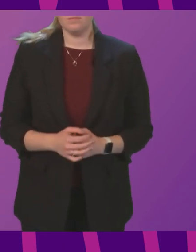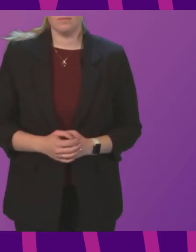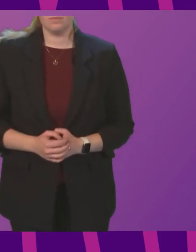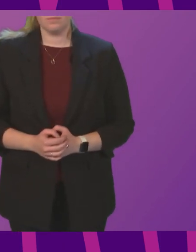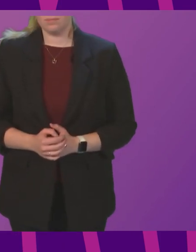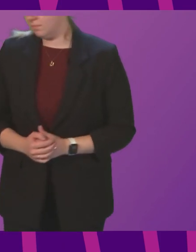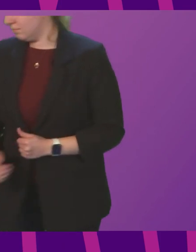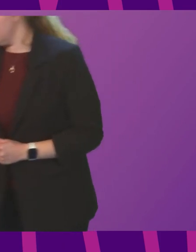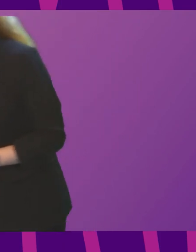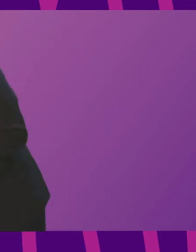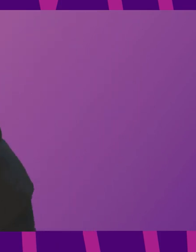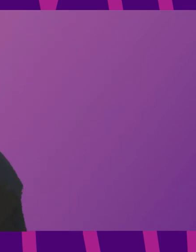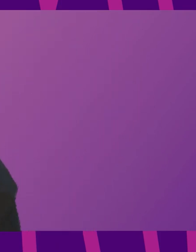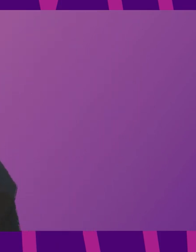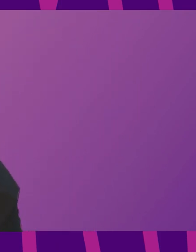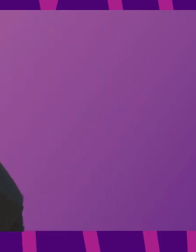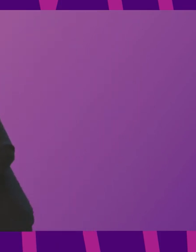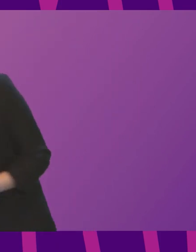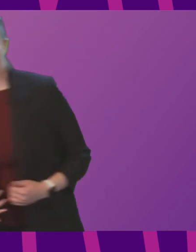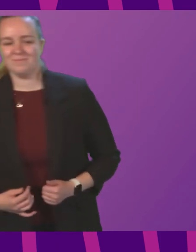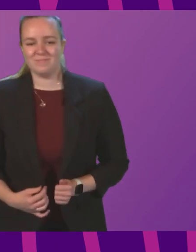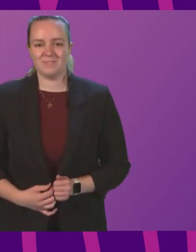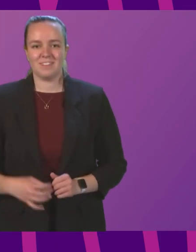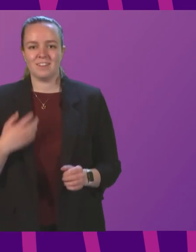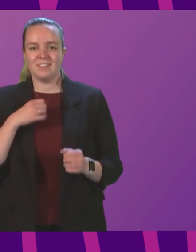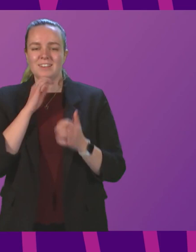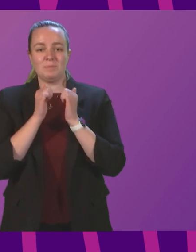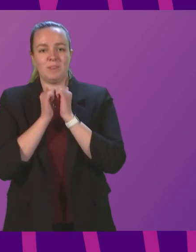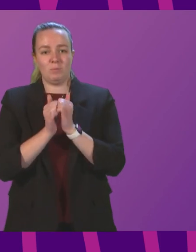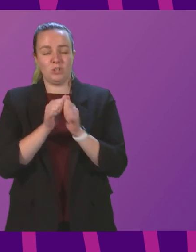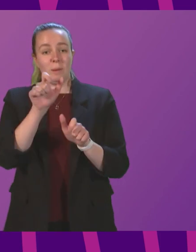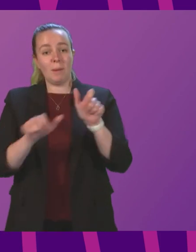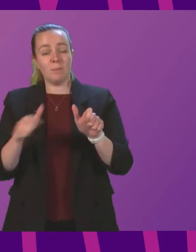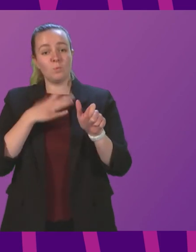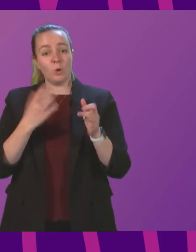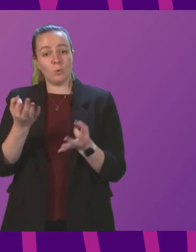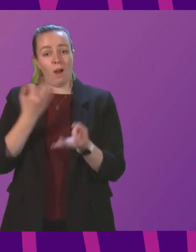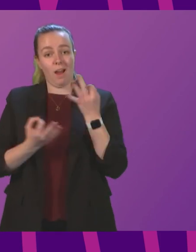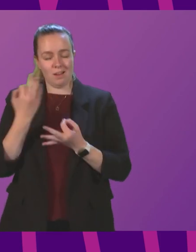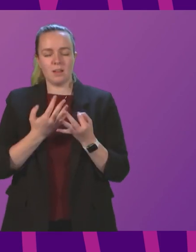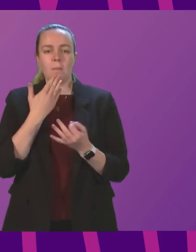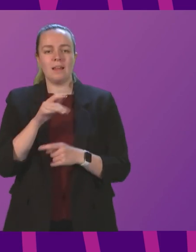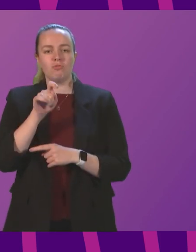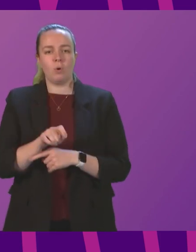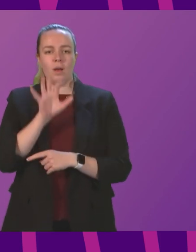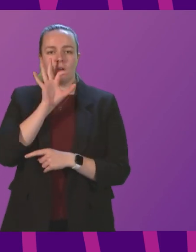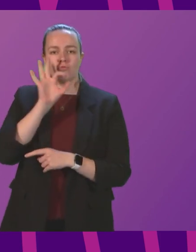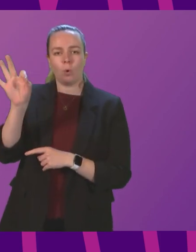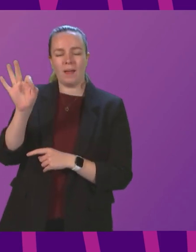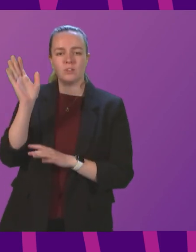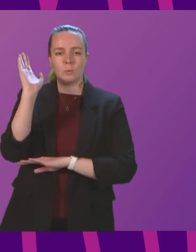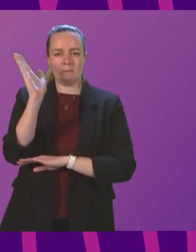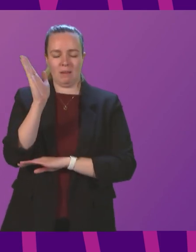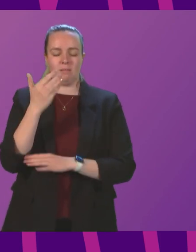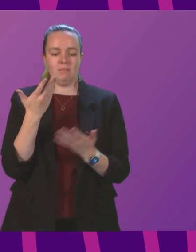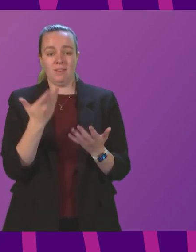after which we'll move on to the next item of business. I'd be grateful if members who wish to ask a question were to press their request to speak buttons now.